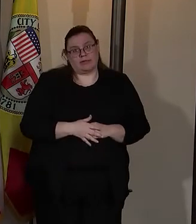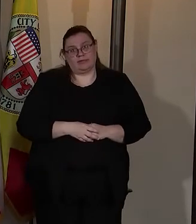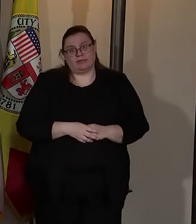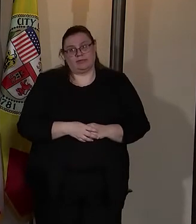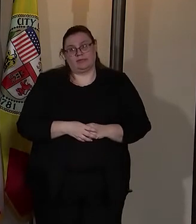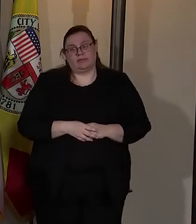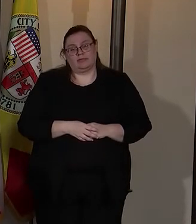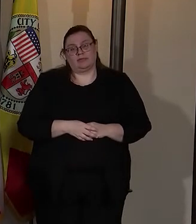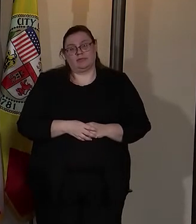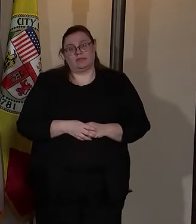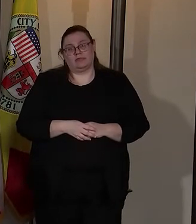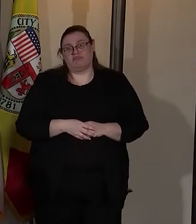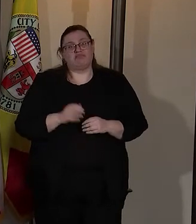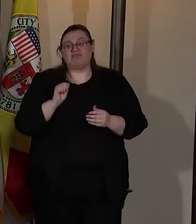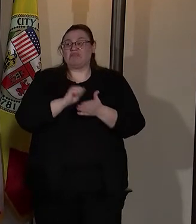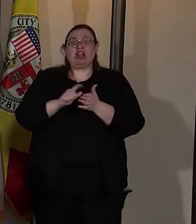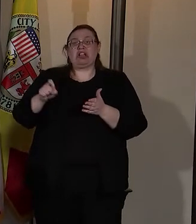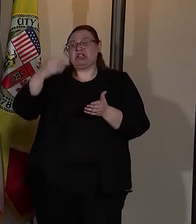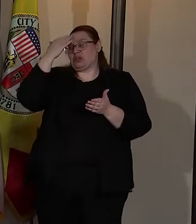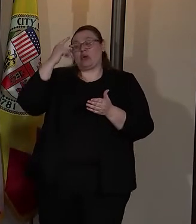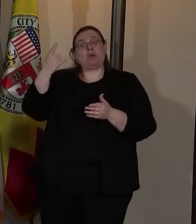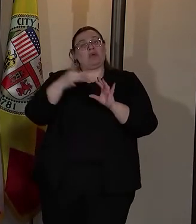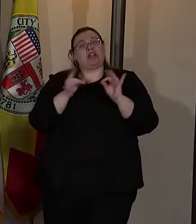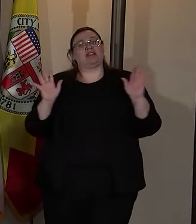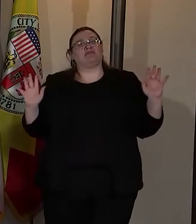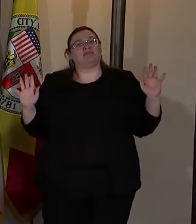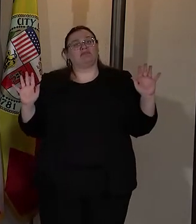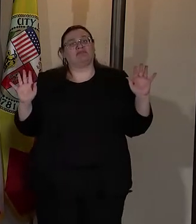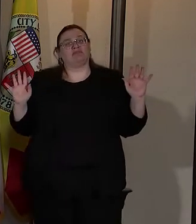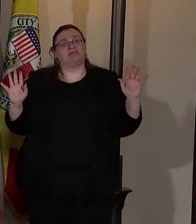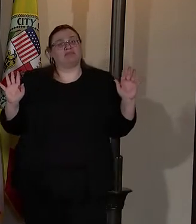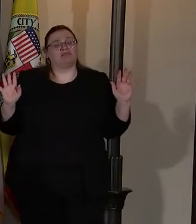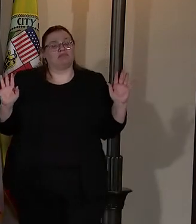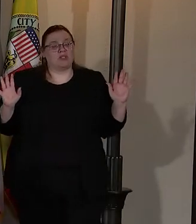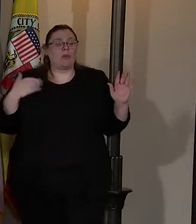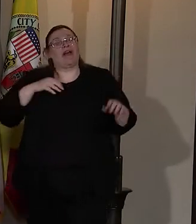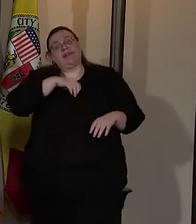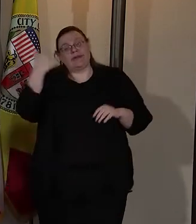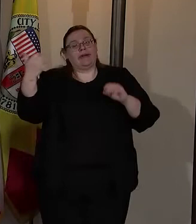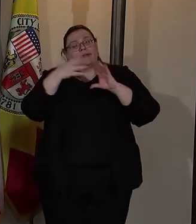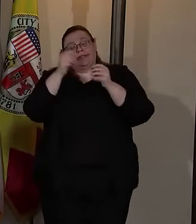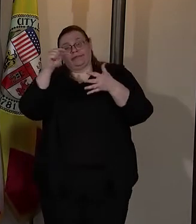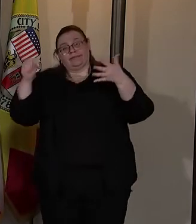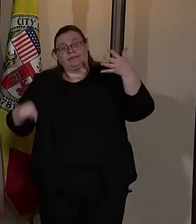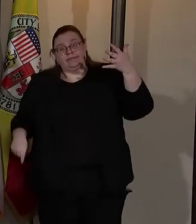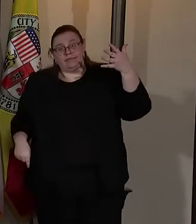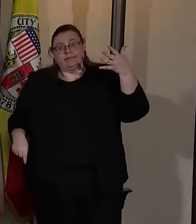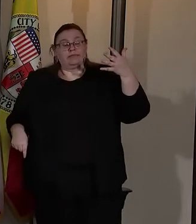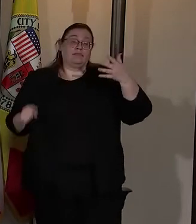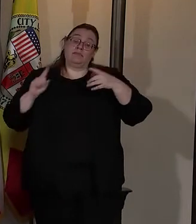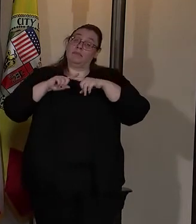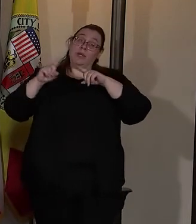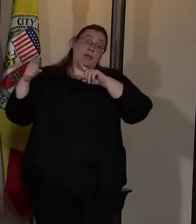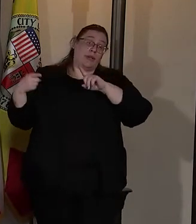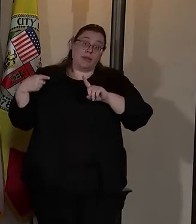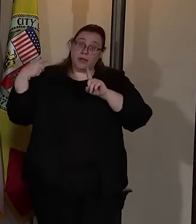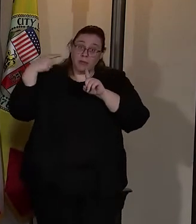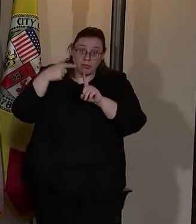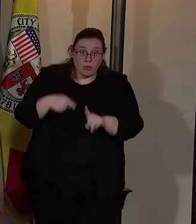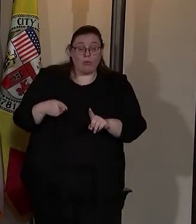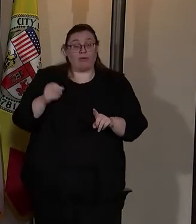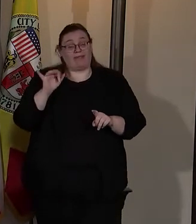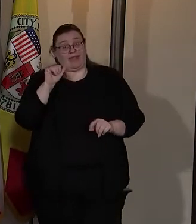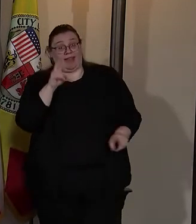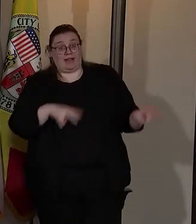So that's all I needed to know. There's just one anecdote. We also have other anecdotes, but the whole point of the